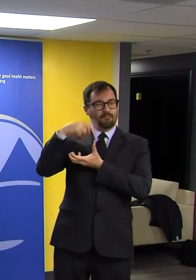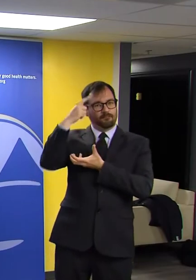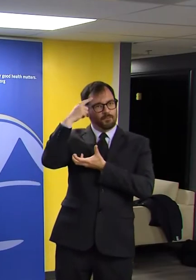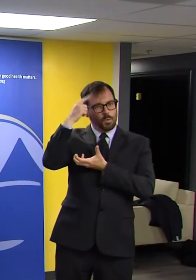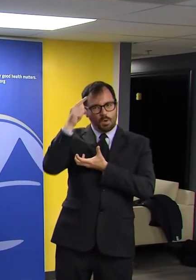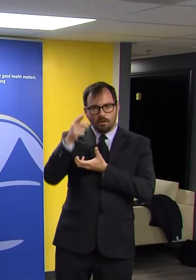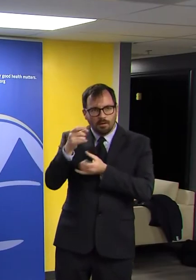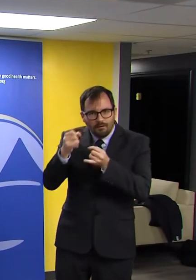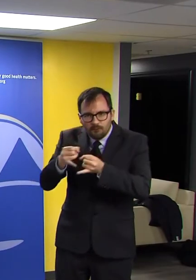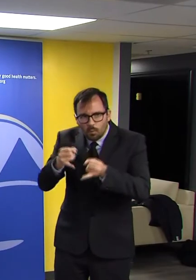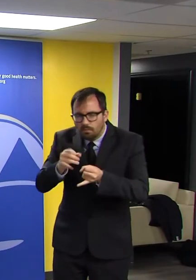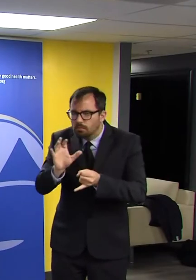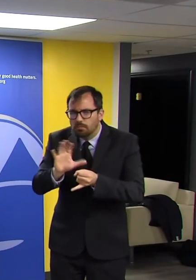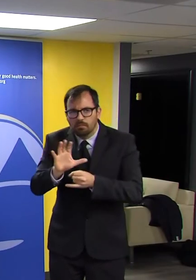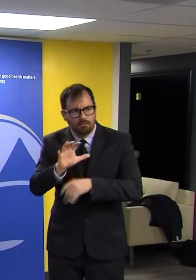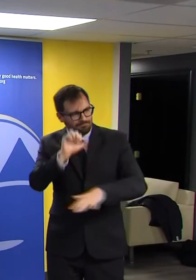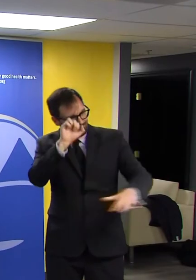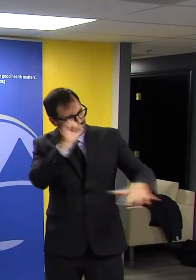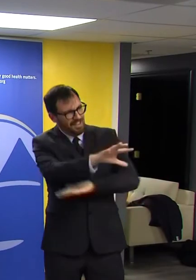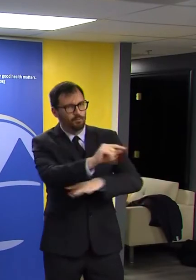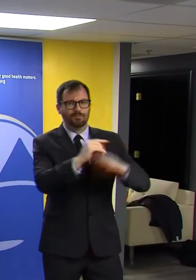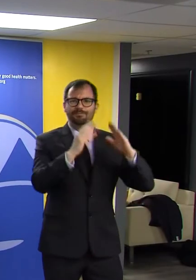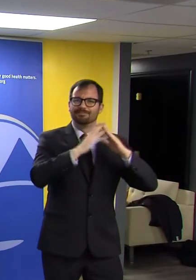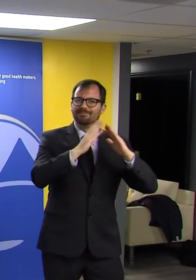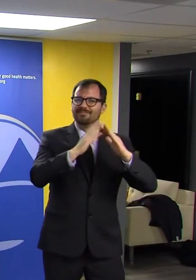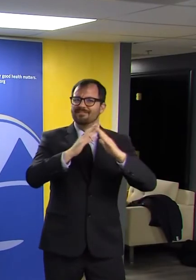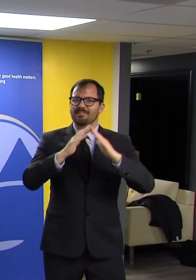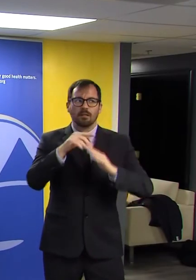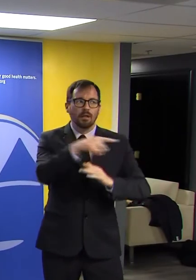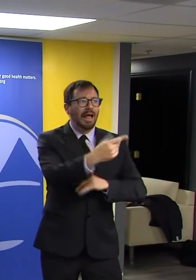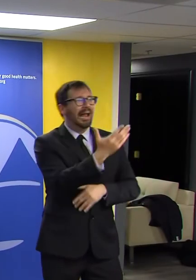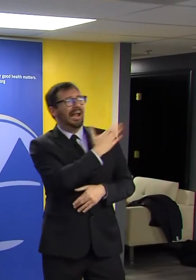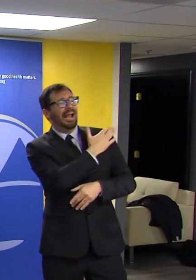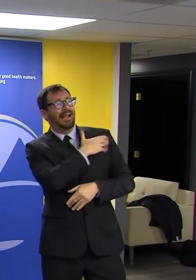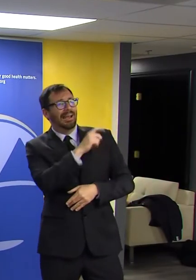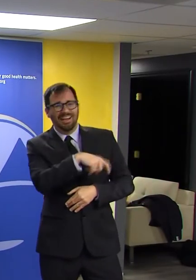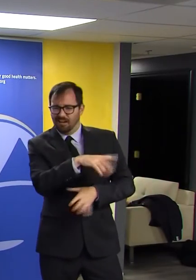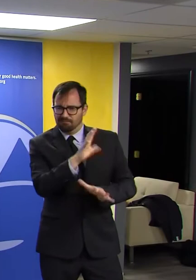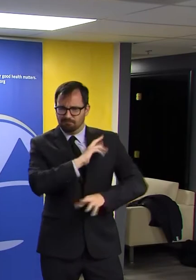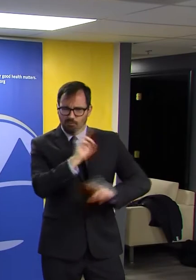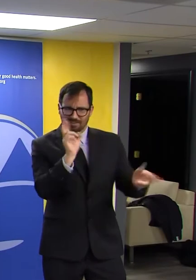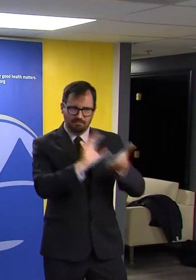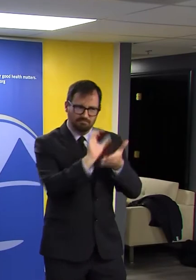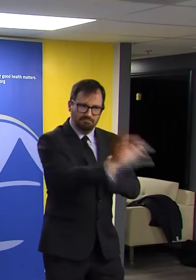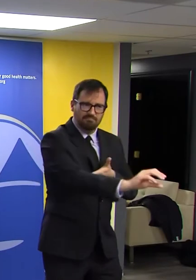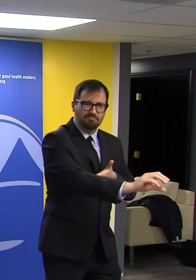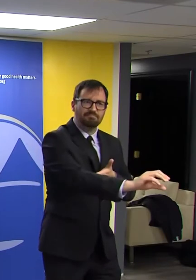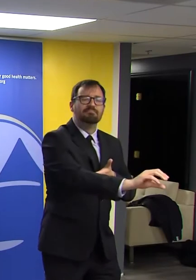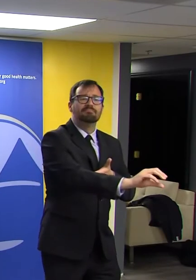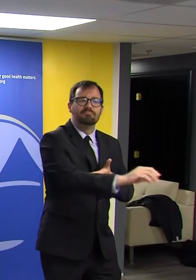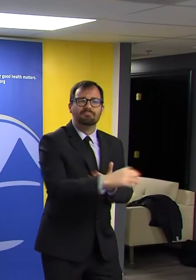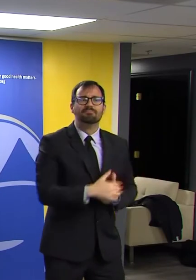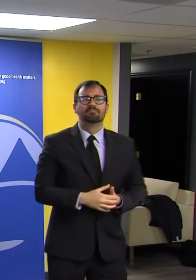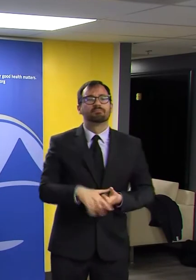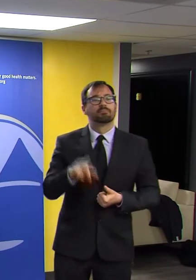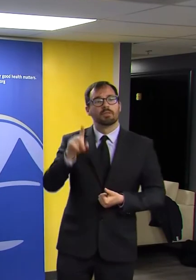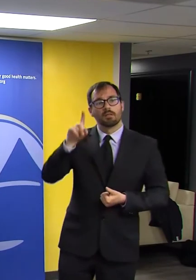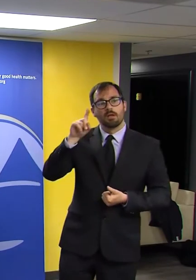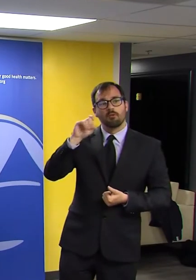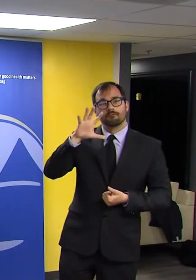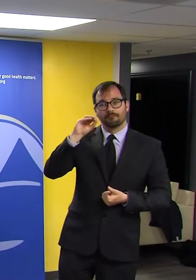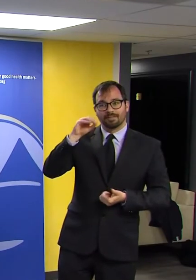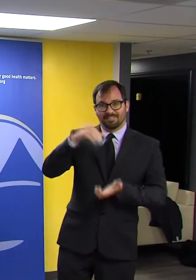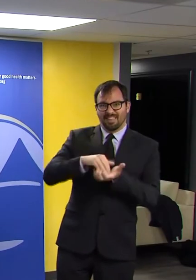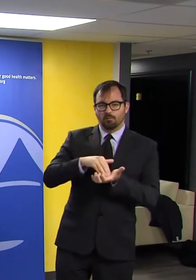as you heard the governor said, this means just about $150,000 for the city to support vaccine initiatives as you determine what is needed